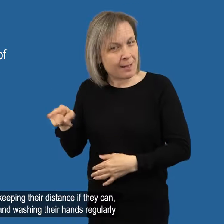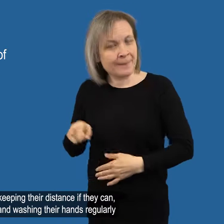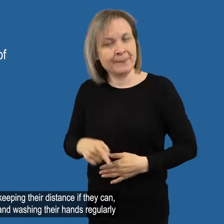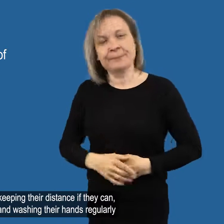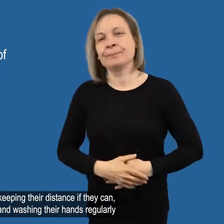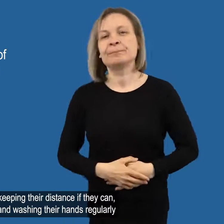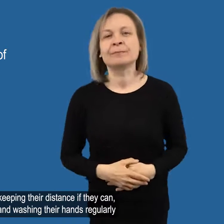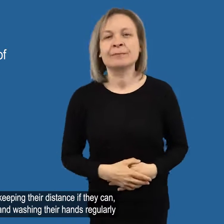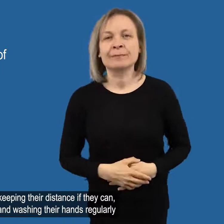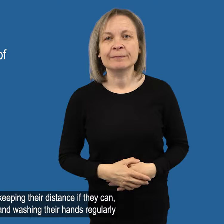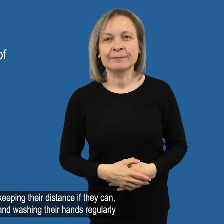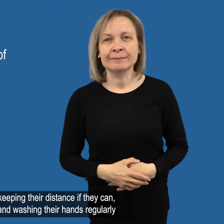regularly